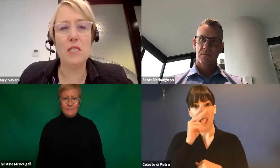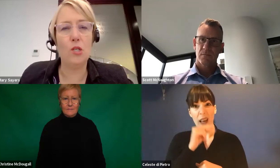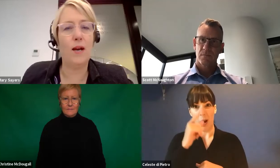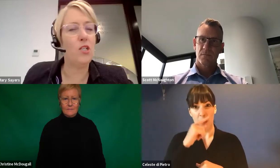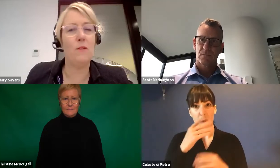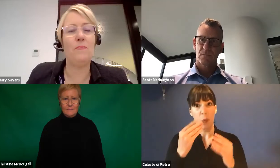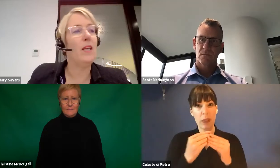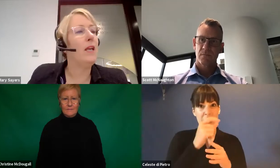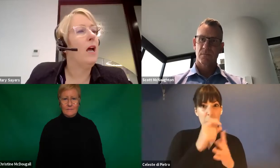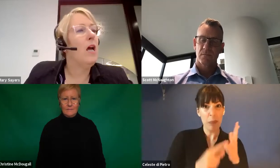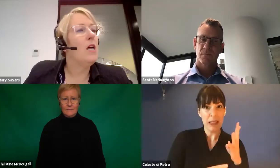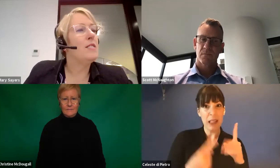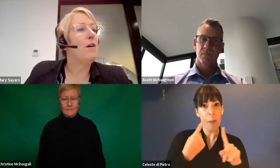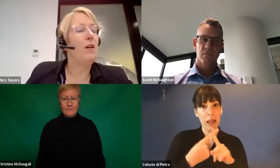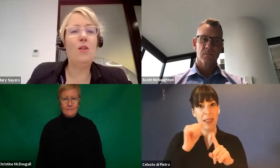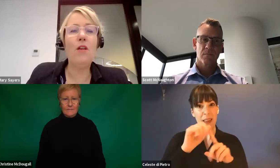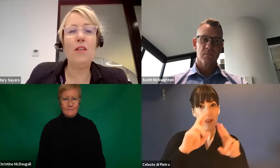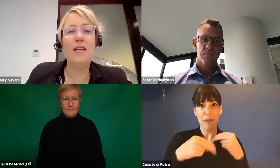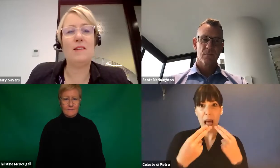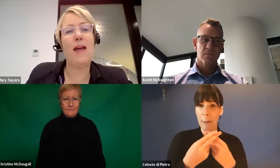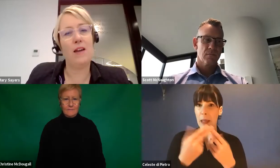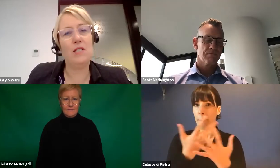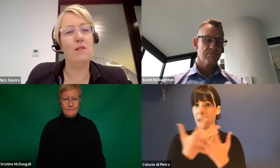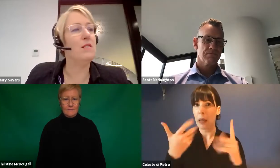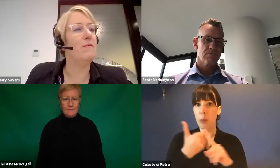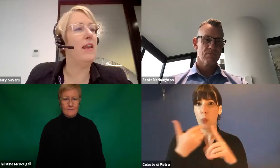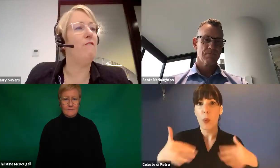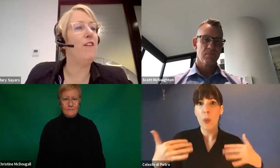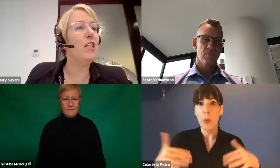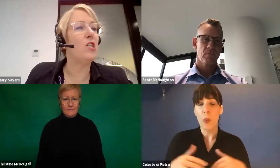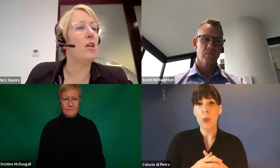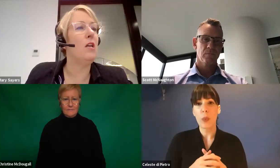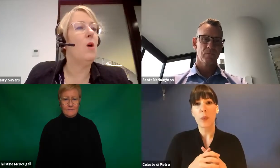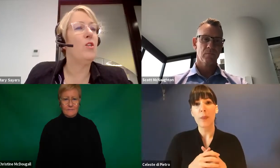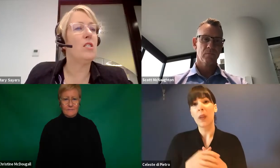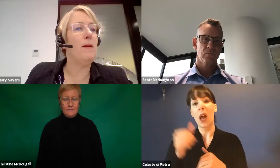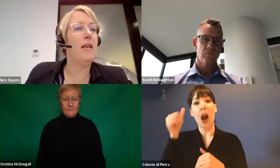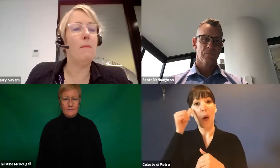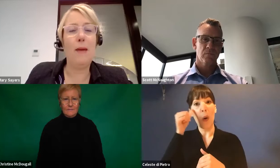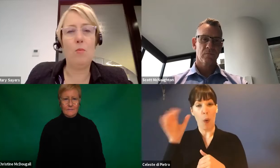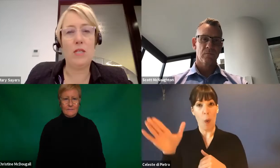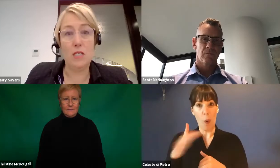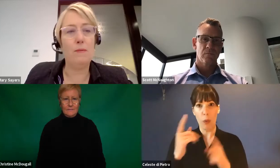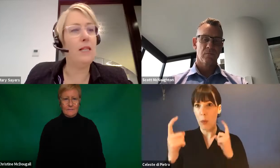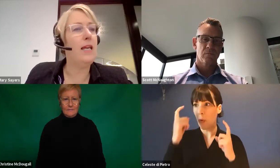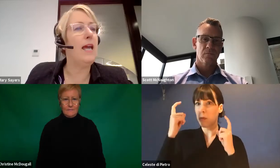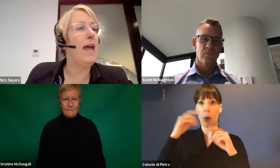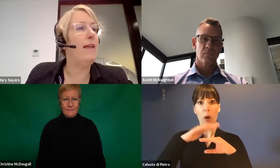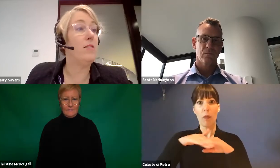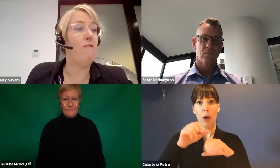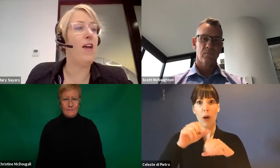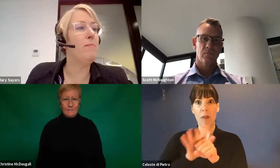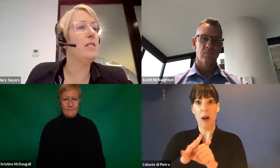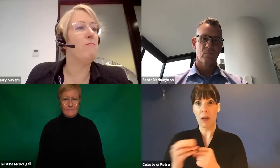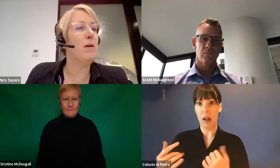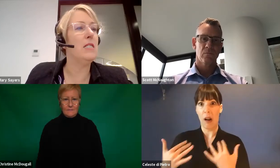by the situation. So not only is it about concerns around infection which has meant young people with disability and